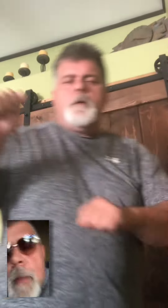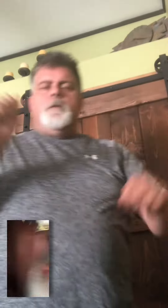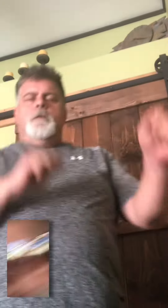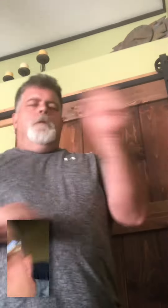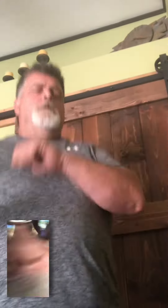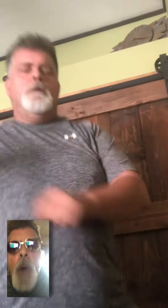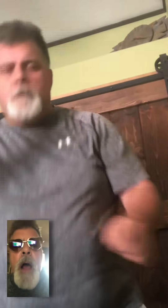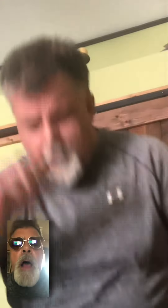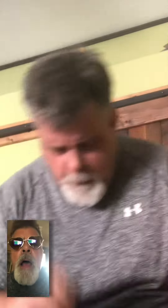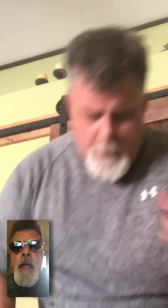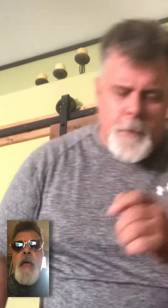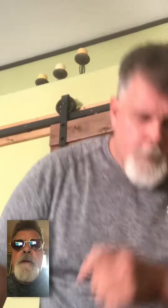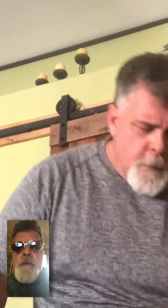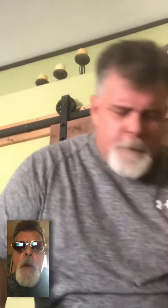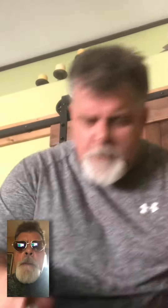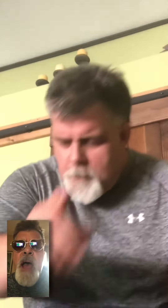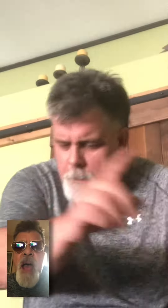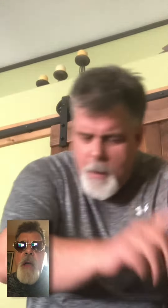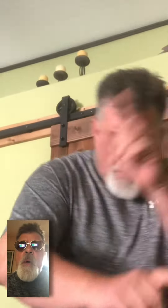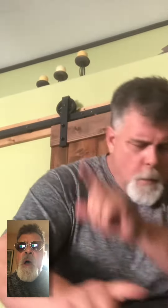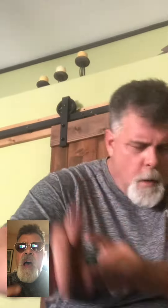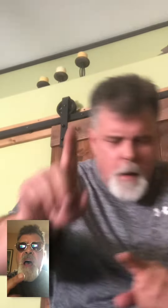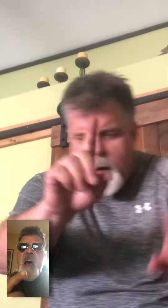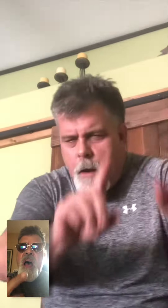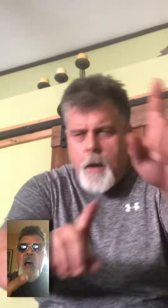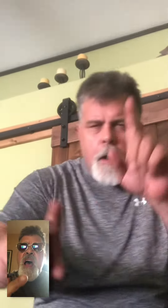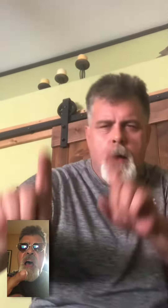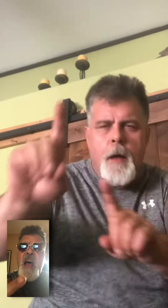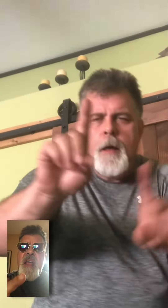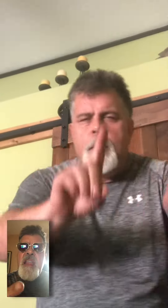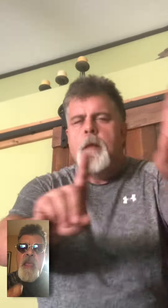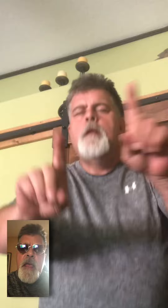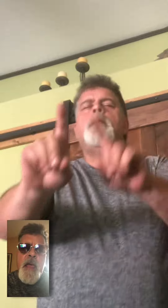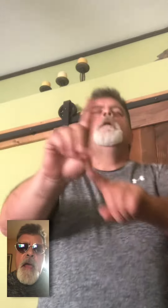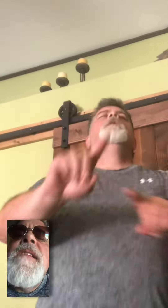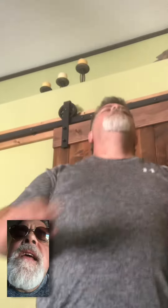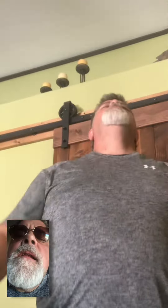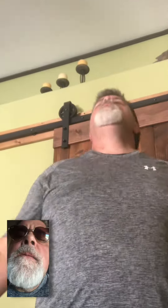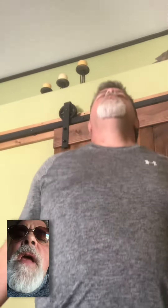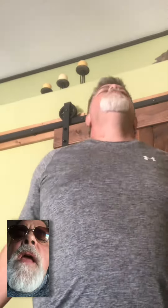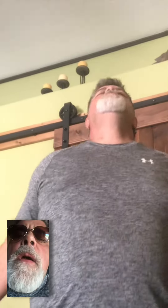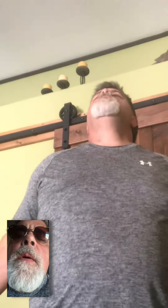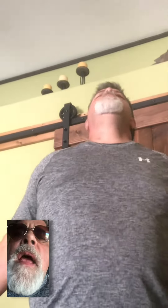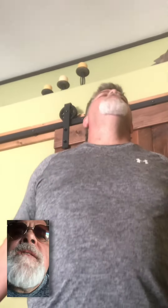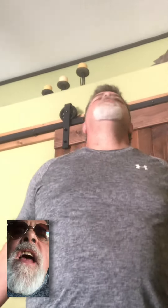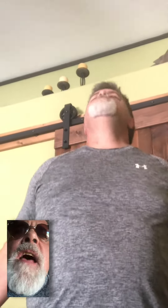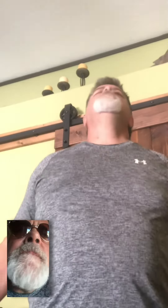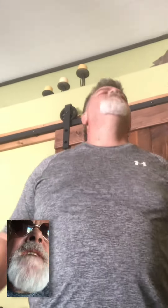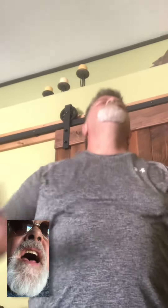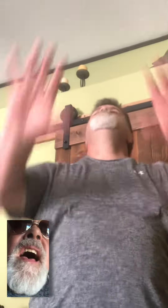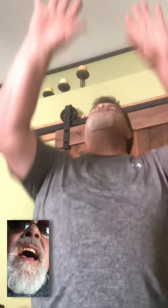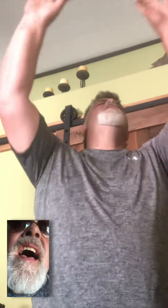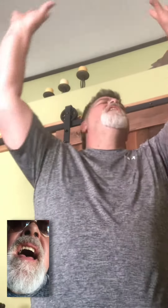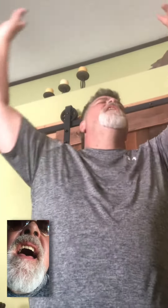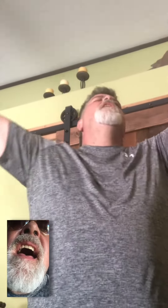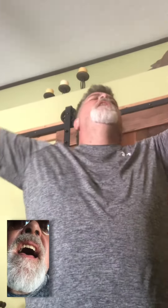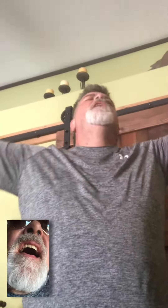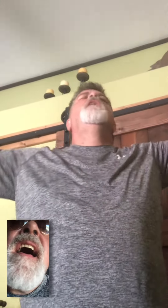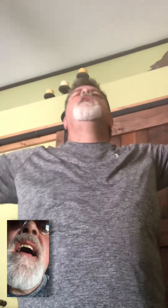But what if you're my one? Didn't we have some